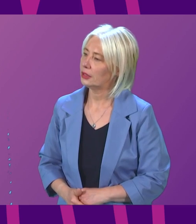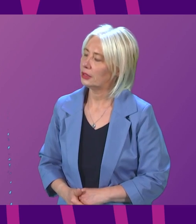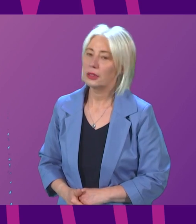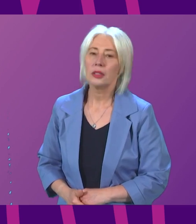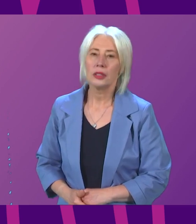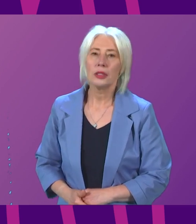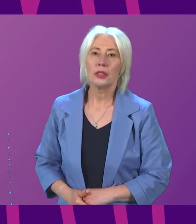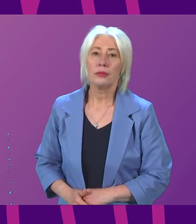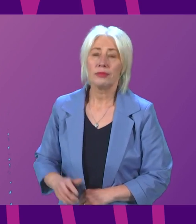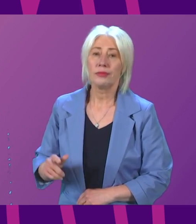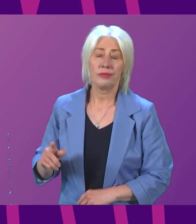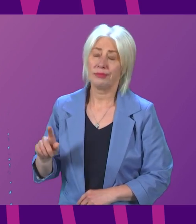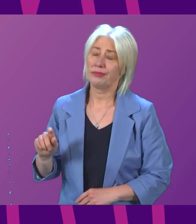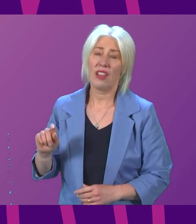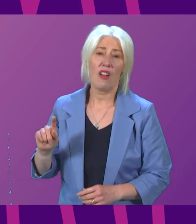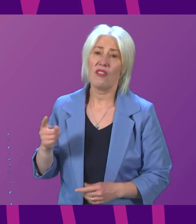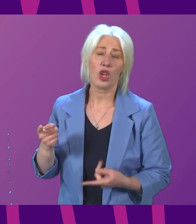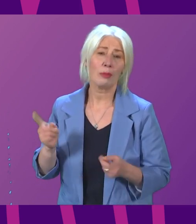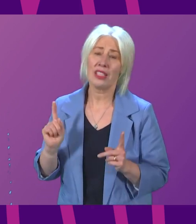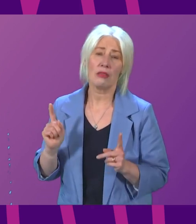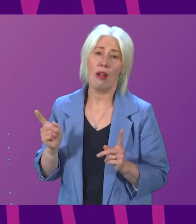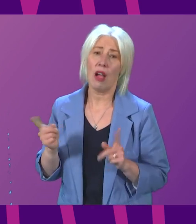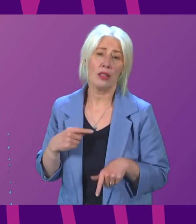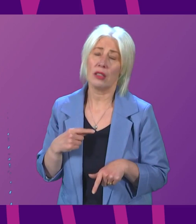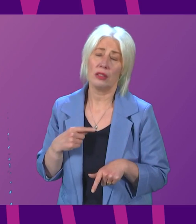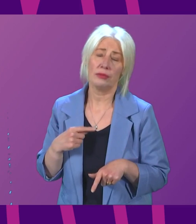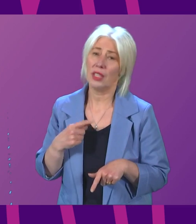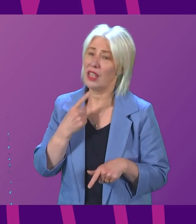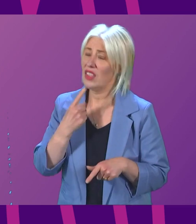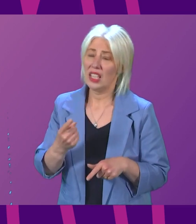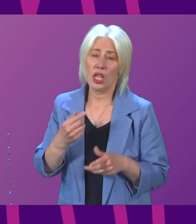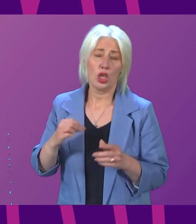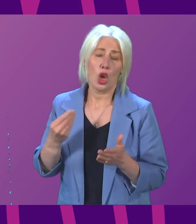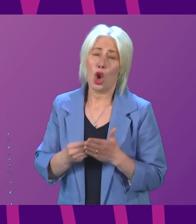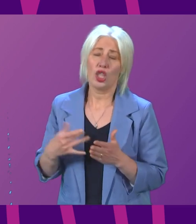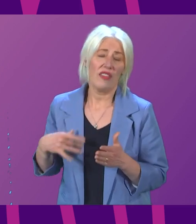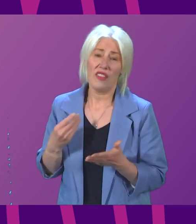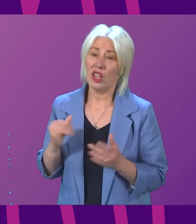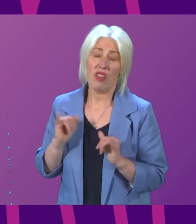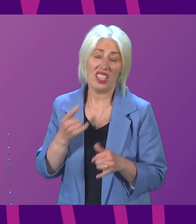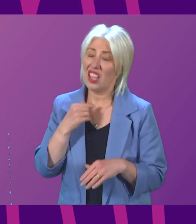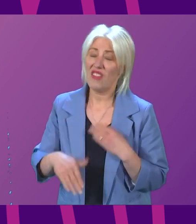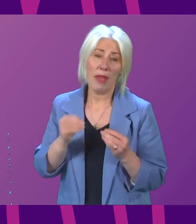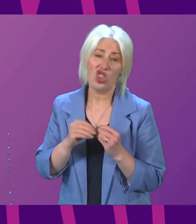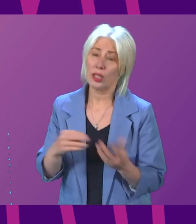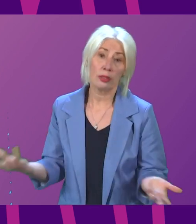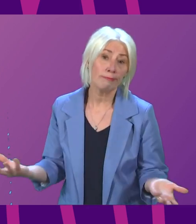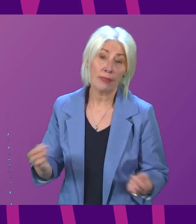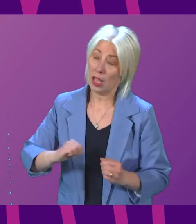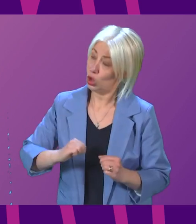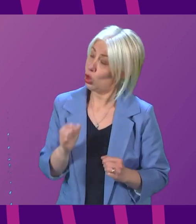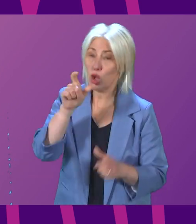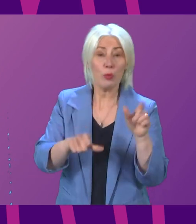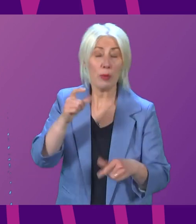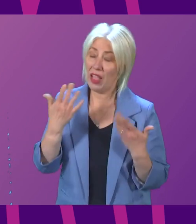The First Minister's answer never once mentioned the cost of living crisis that Scots are facing right now.